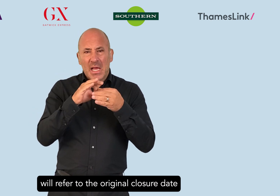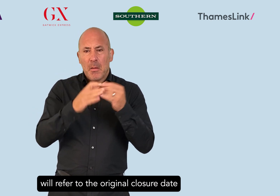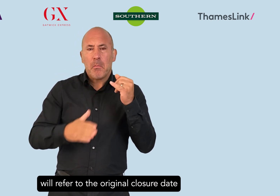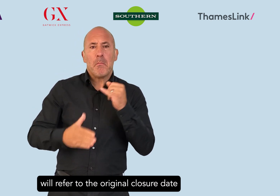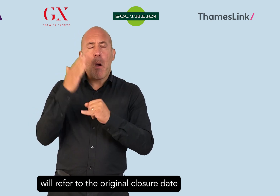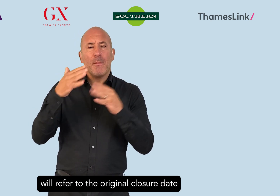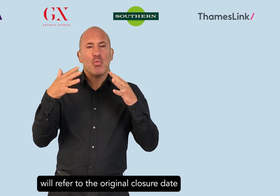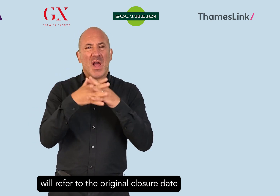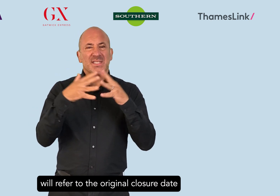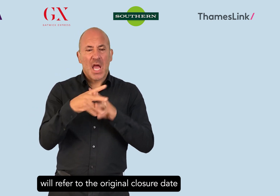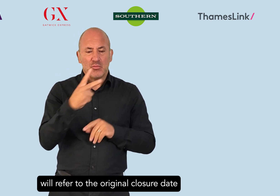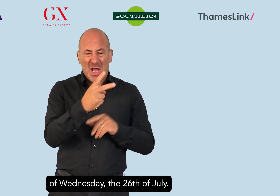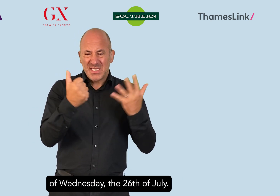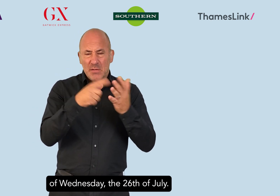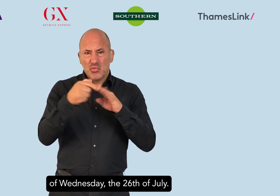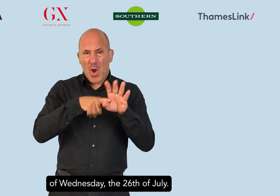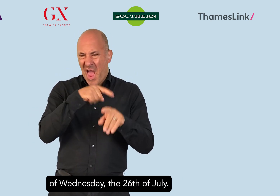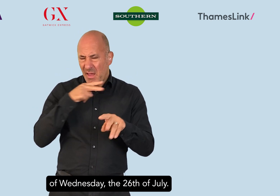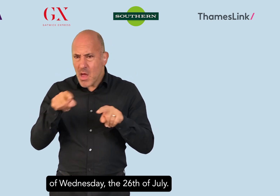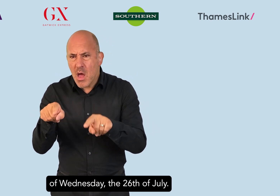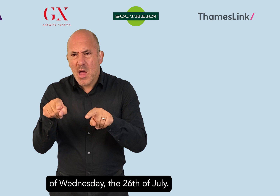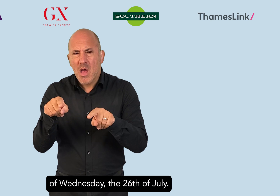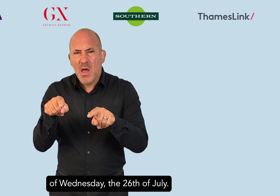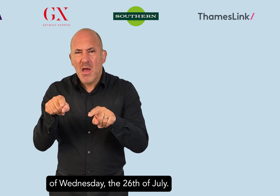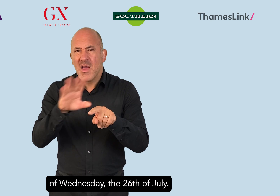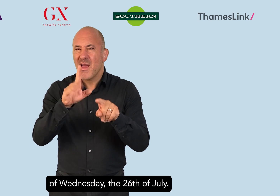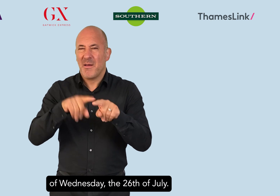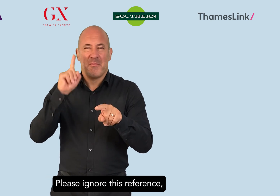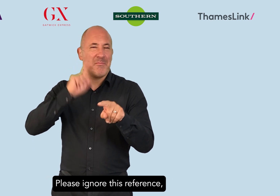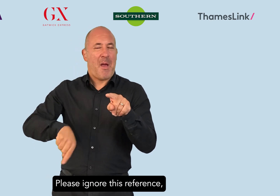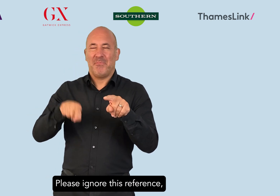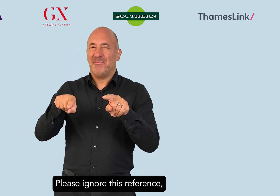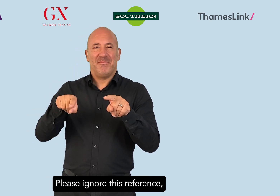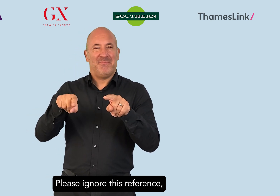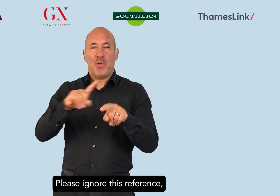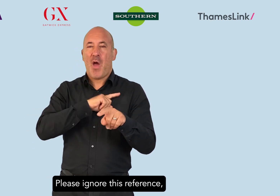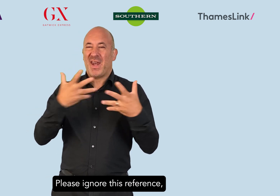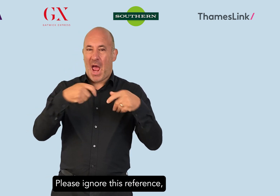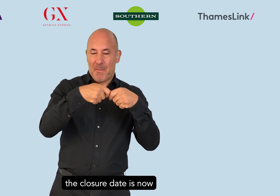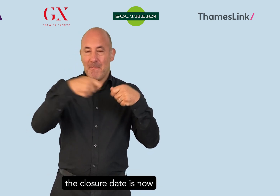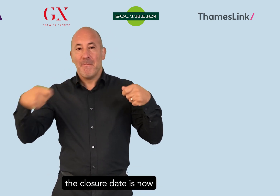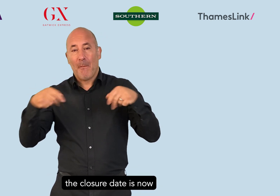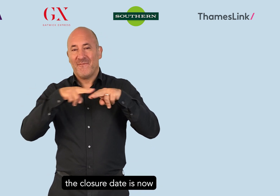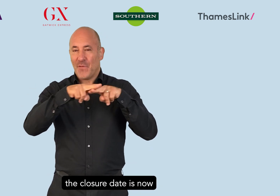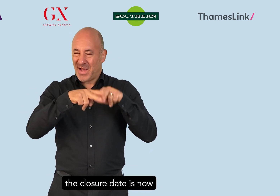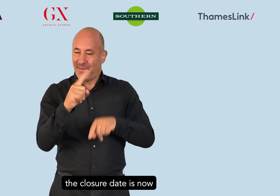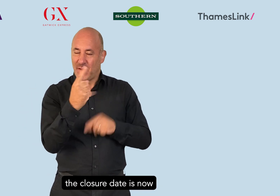to the original closure date of Wednesday 26th July. Please ignore this reference. The closure date is now